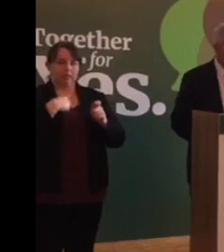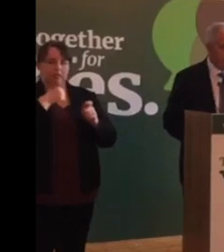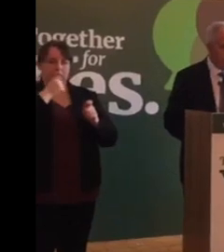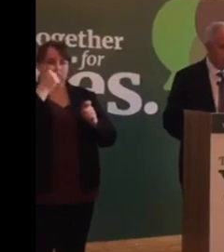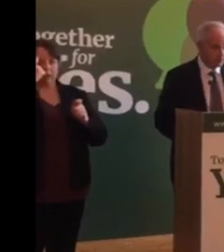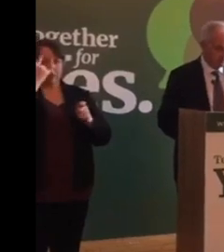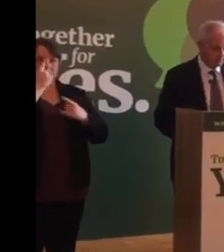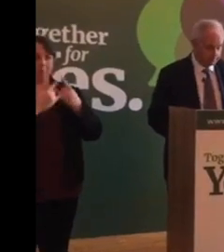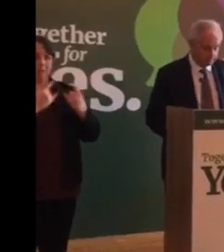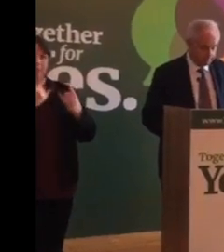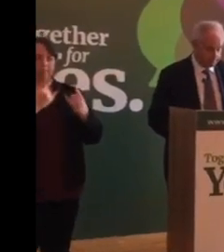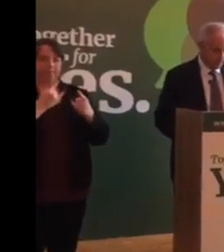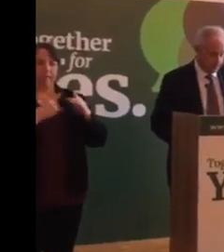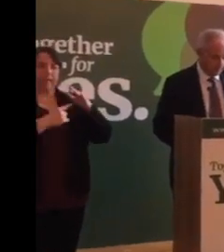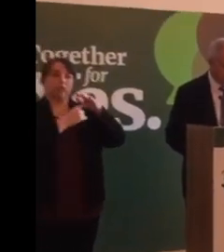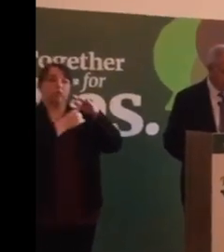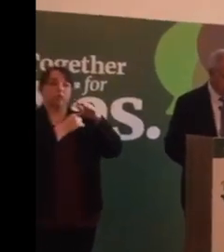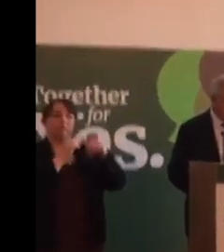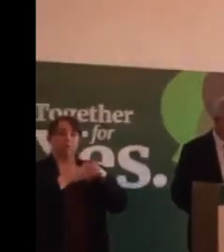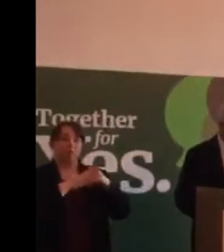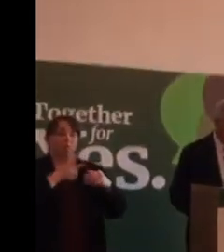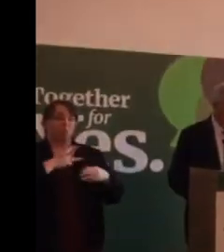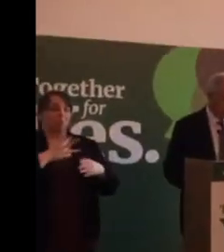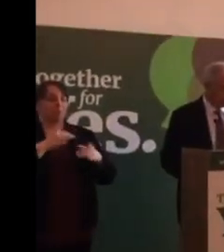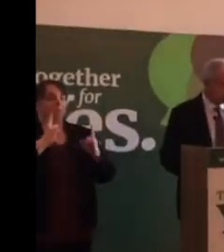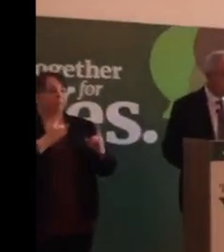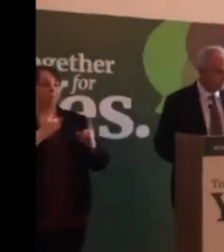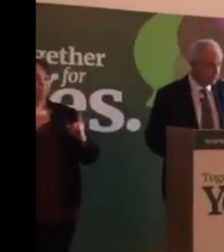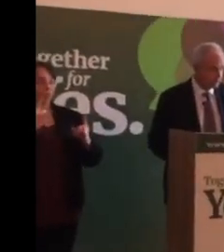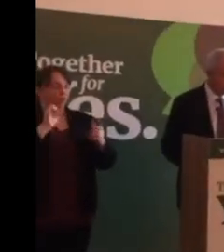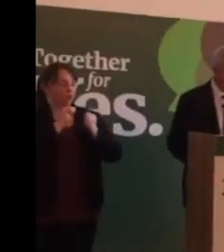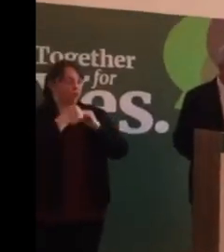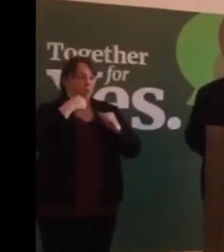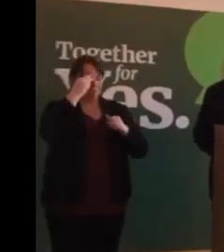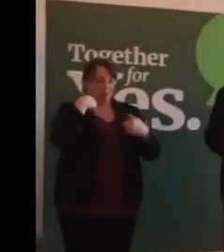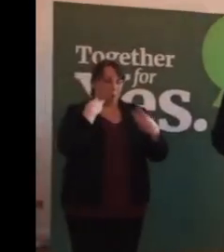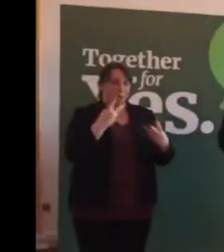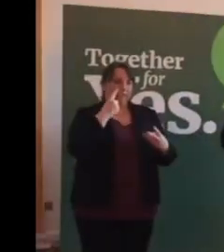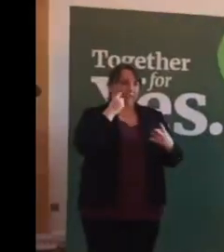has an agreed position. We want to see the Eighth Amendment repealed.